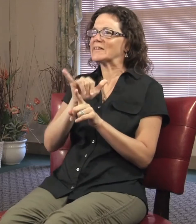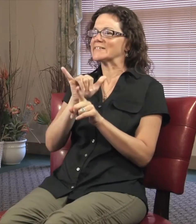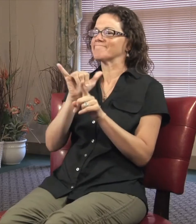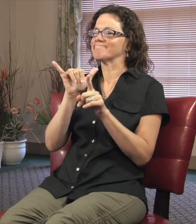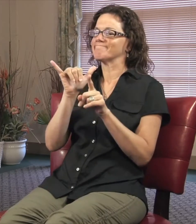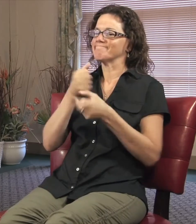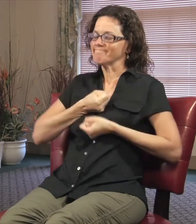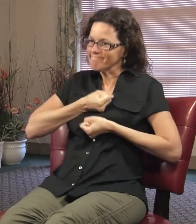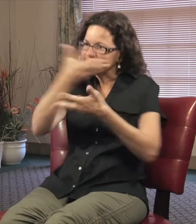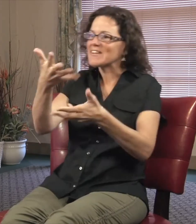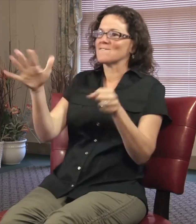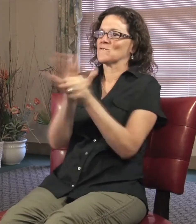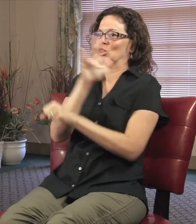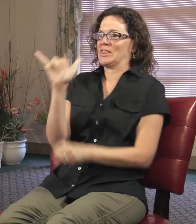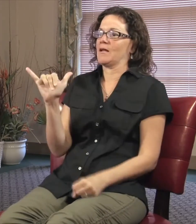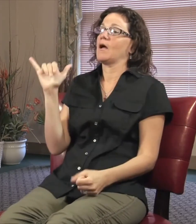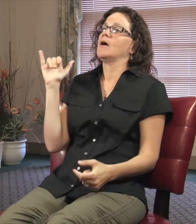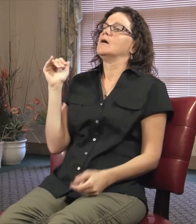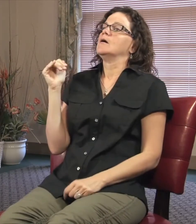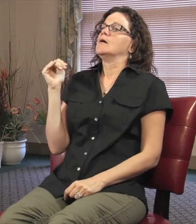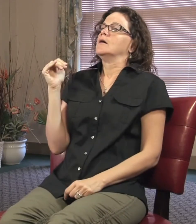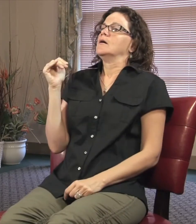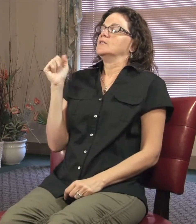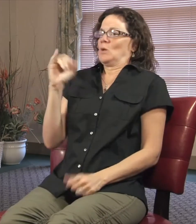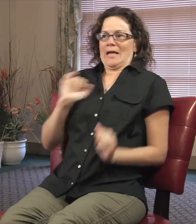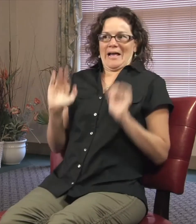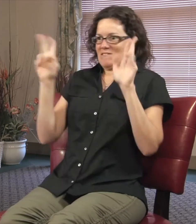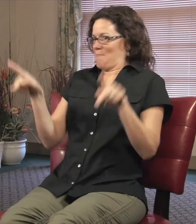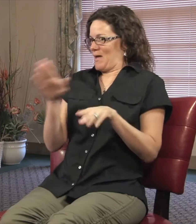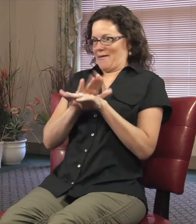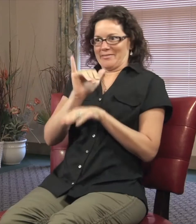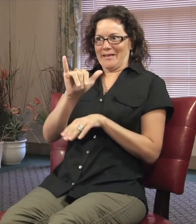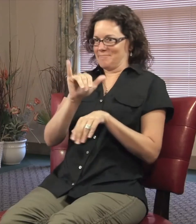comfortable opening up because I was underage. So